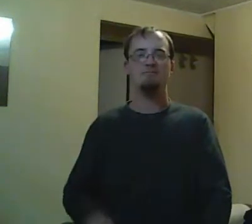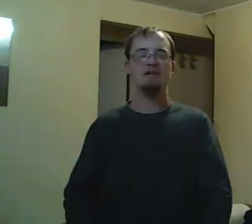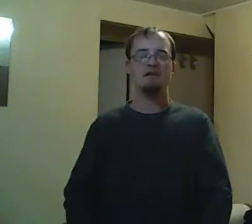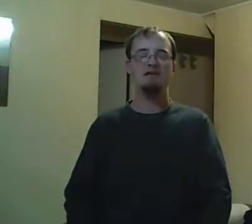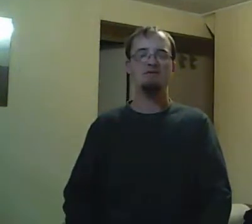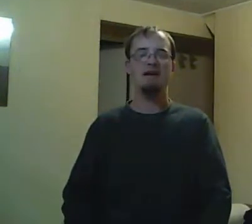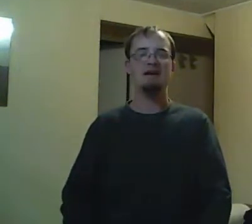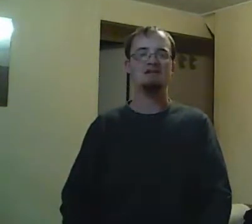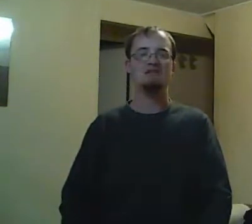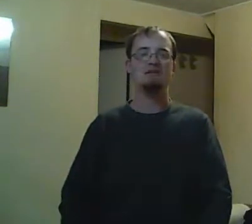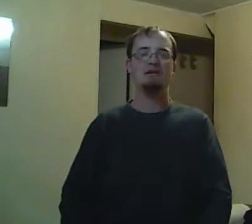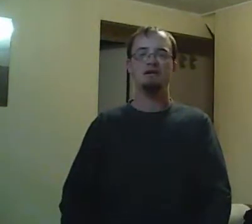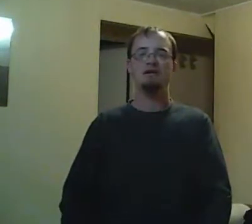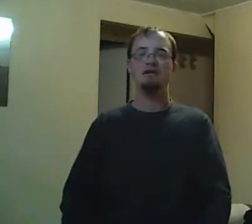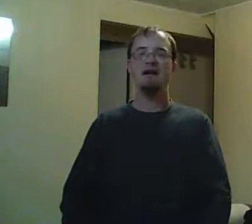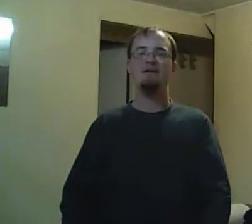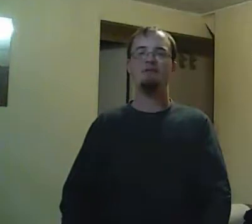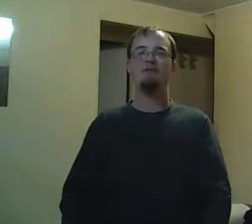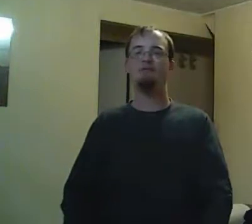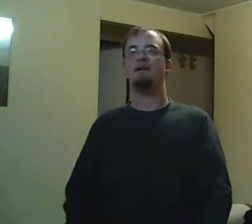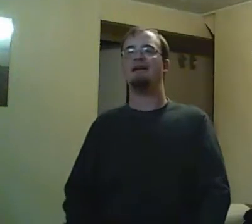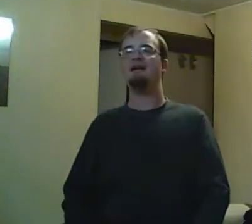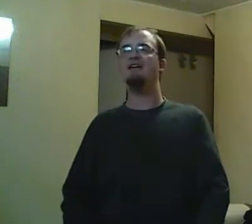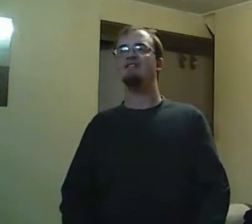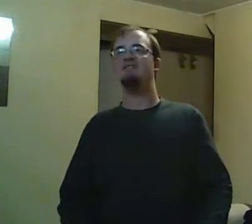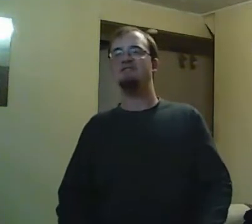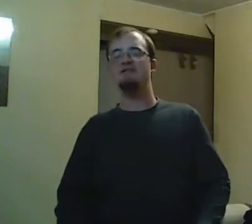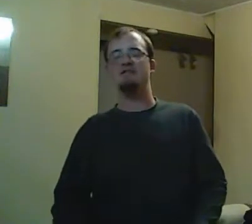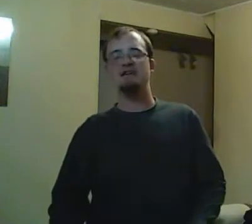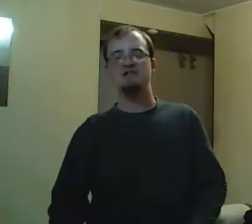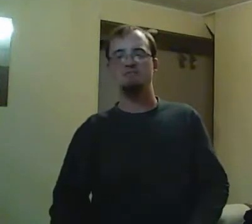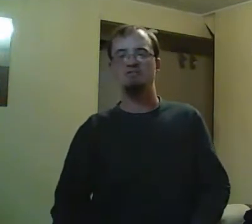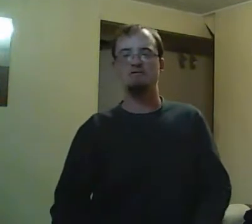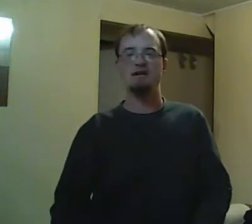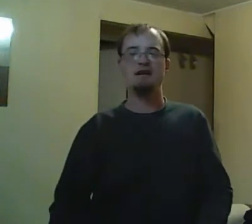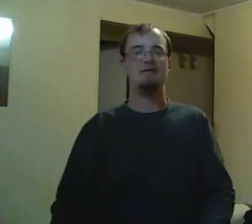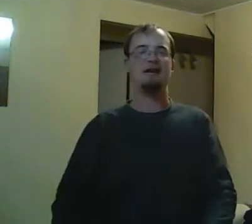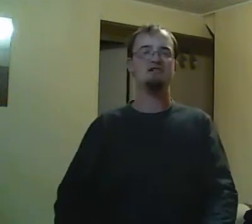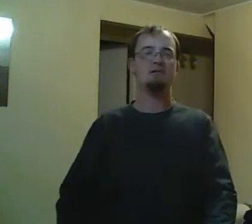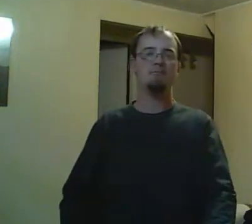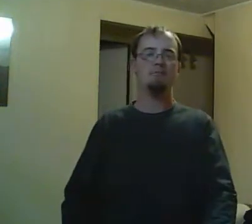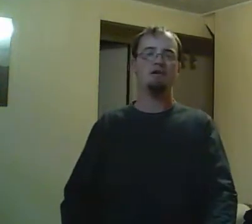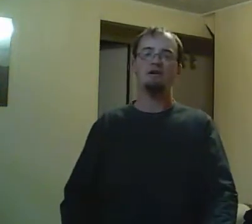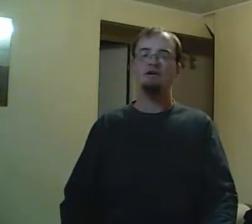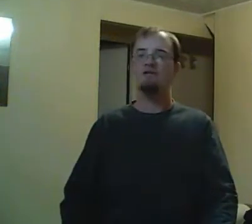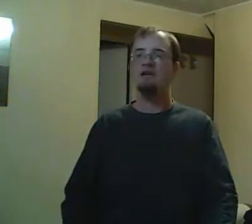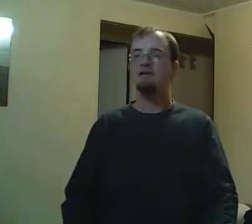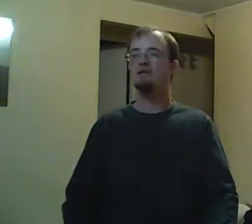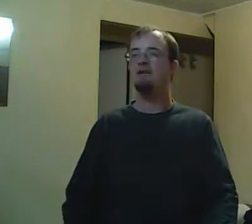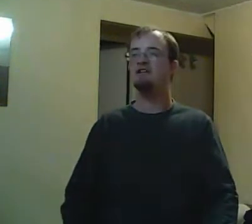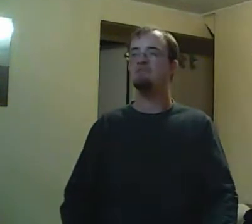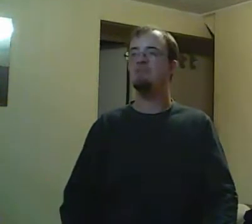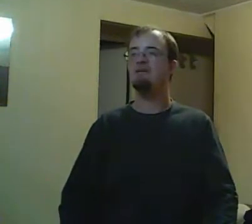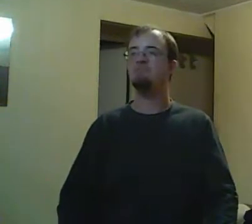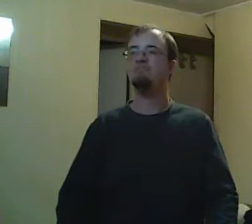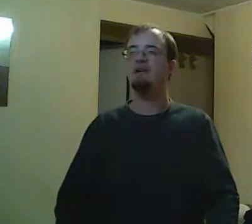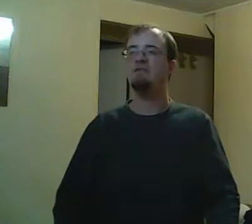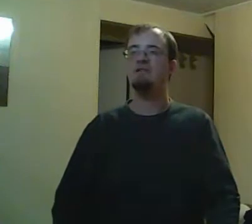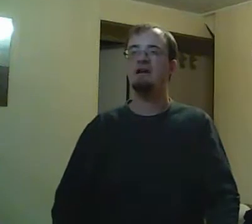So, basically, the domestic violence cause is ripped up because, you know, they tell everyone that Emma is such a hypocrite and all that. Emma,